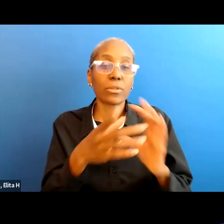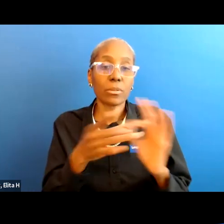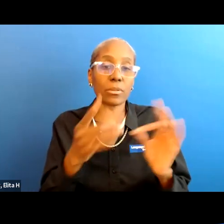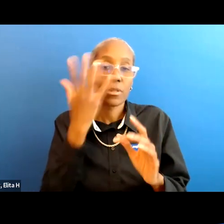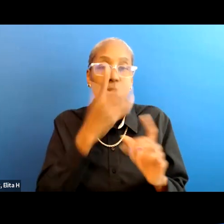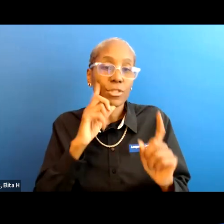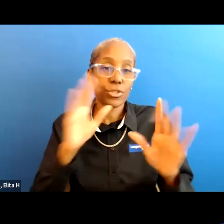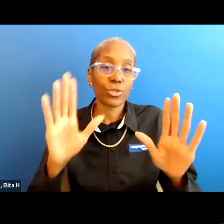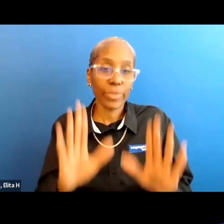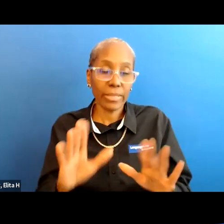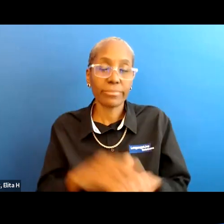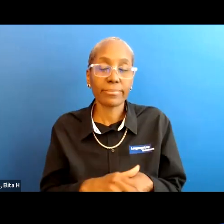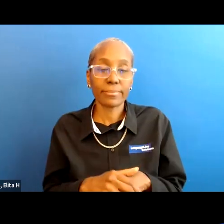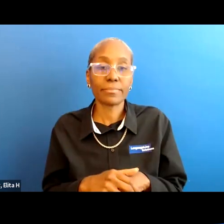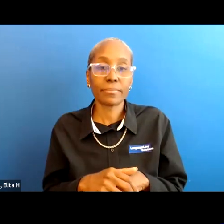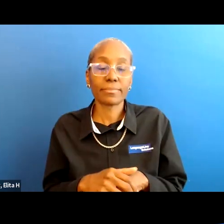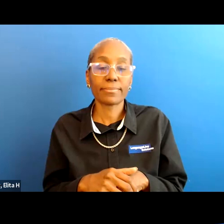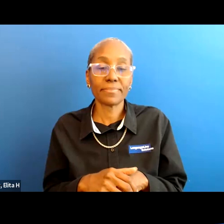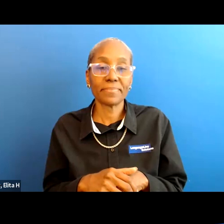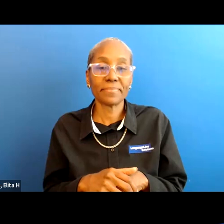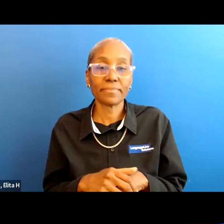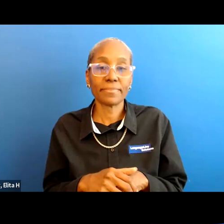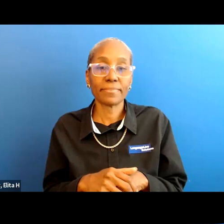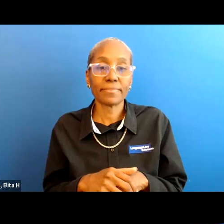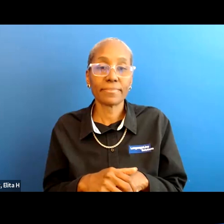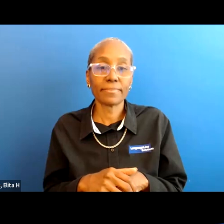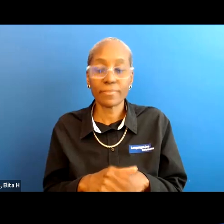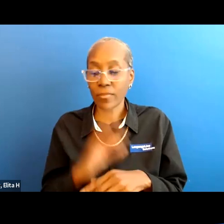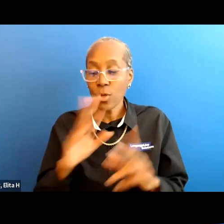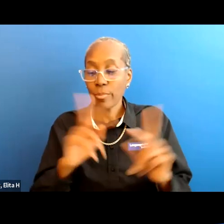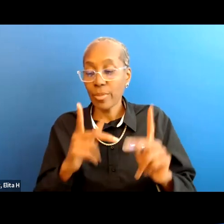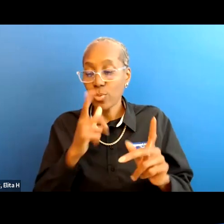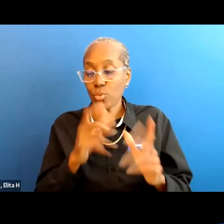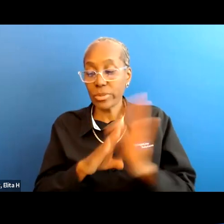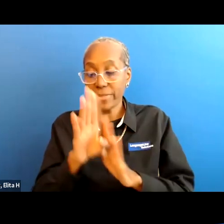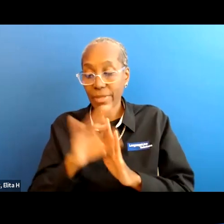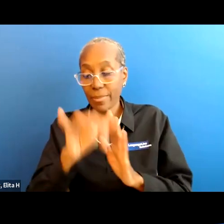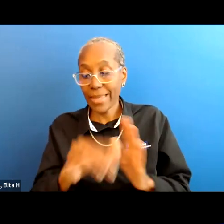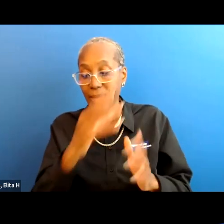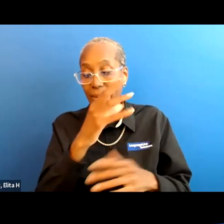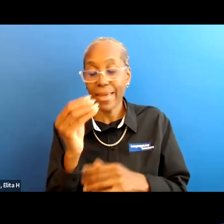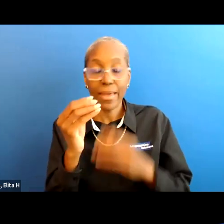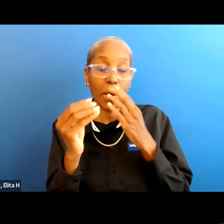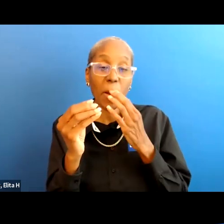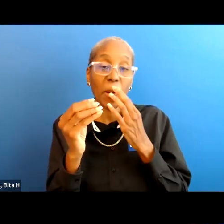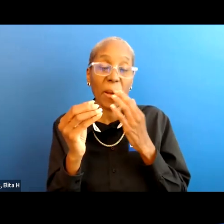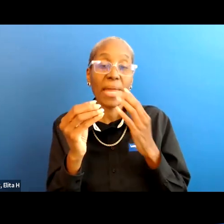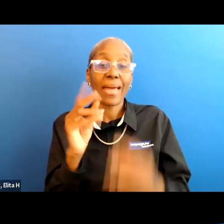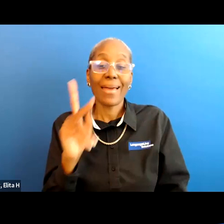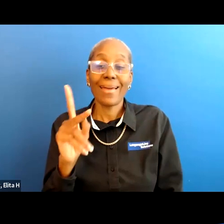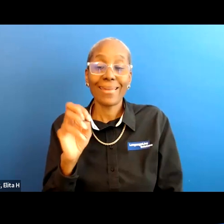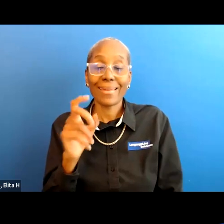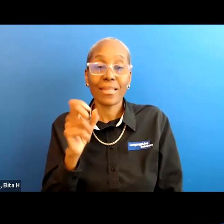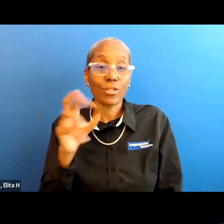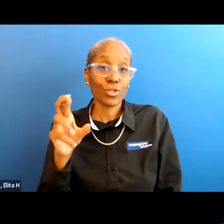looks fabulous and um uh i know the people who developed it and the people at the kessler foundation